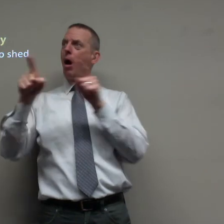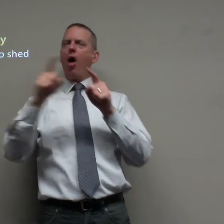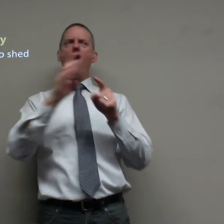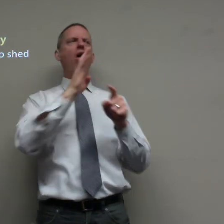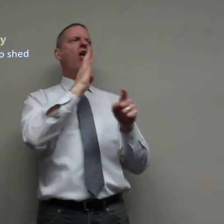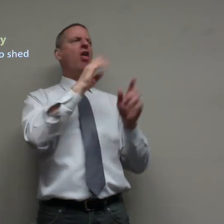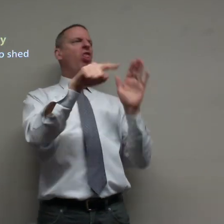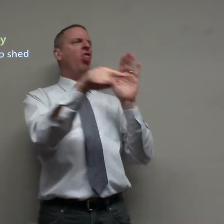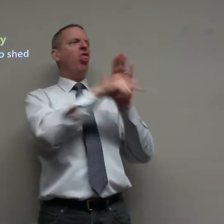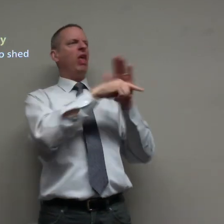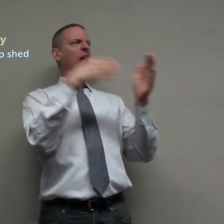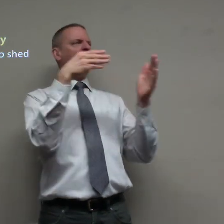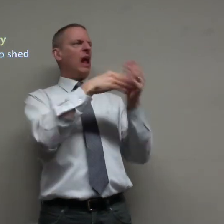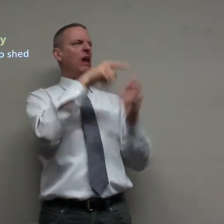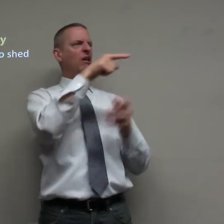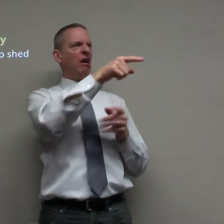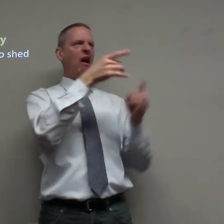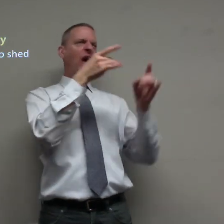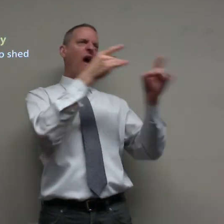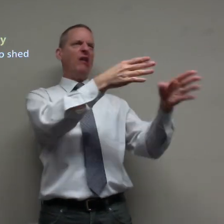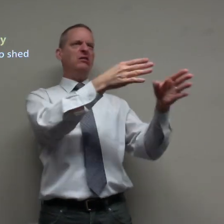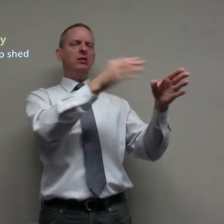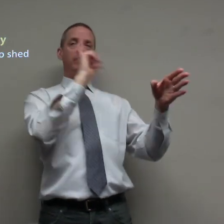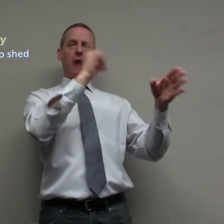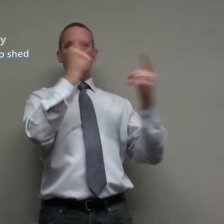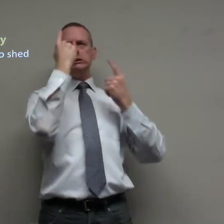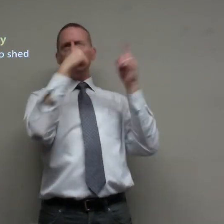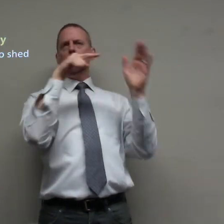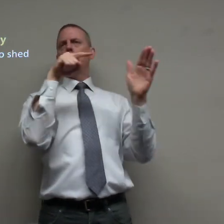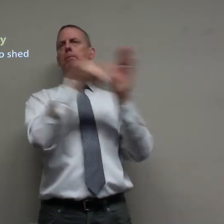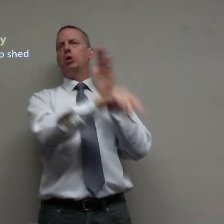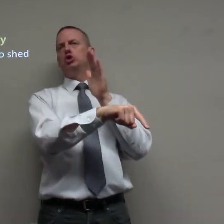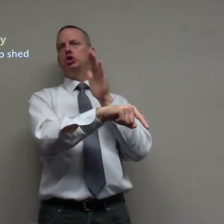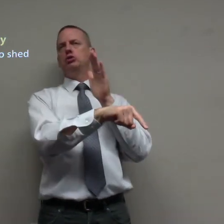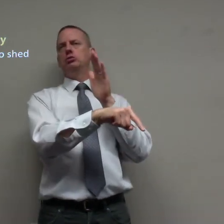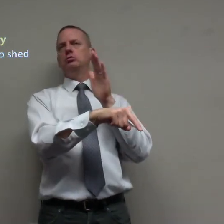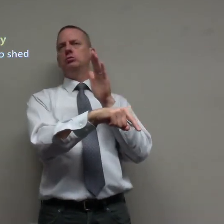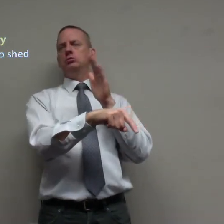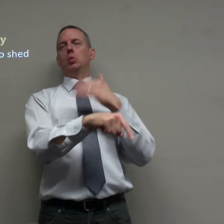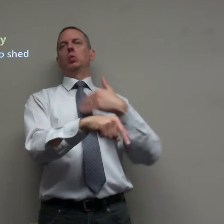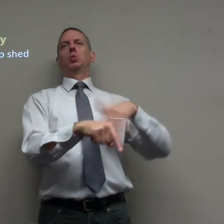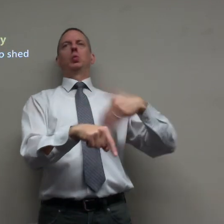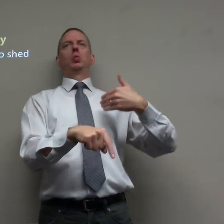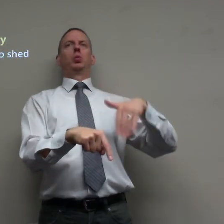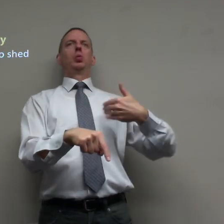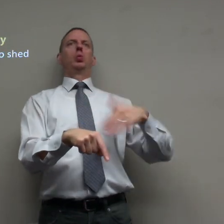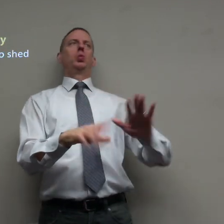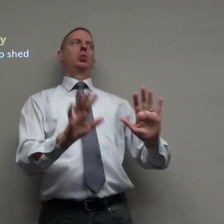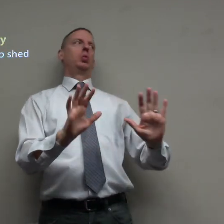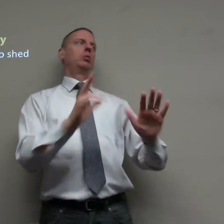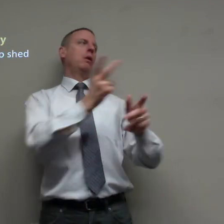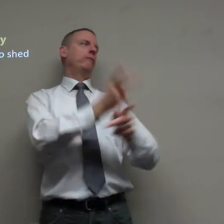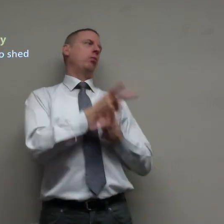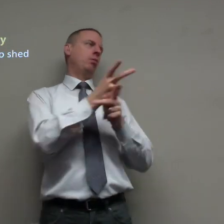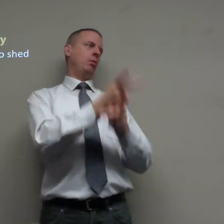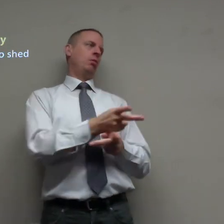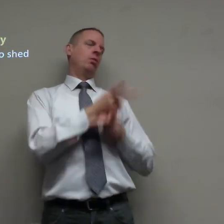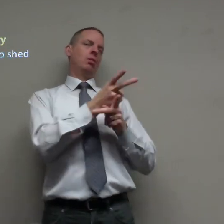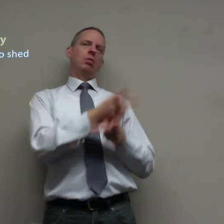love your brother but if you talk negatively against them you hate them the same thing is killing you must